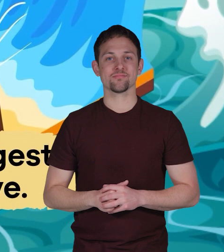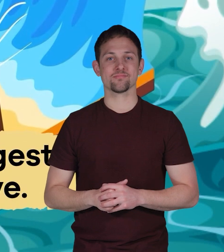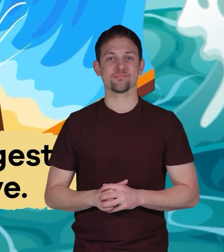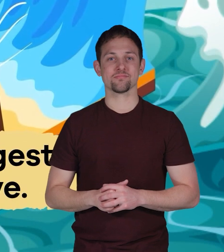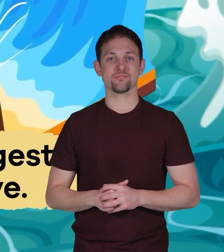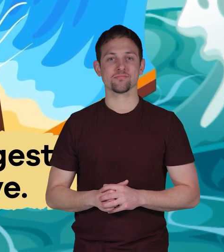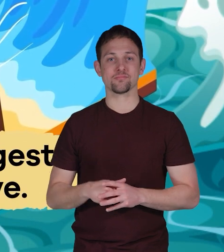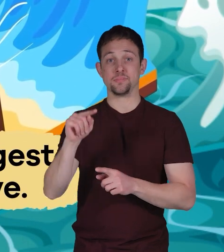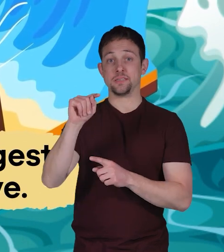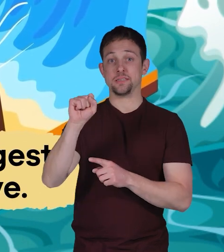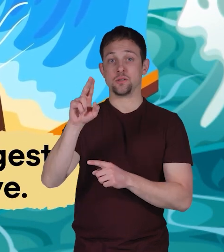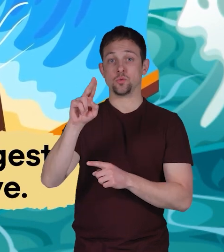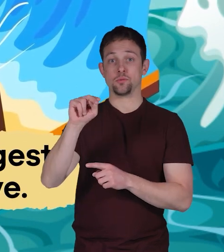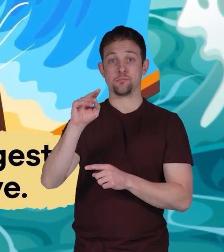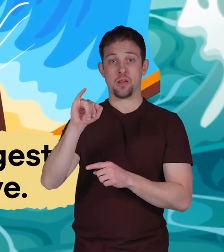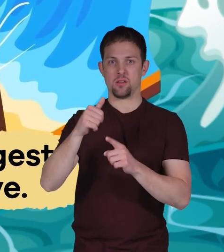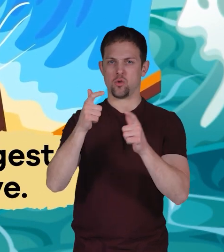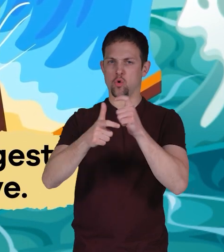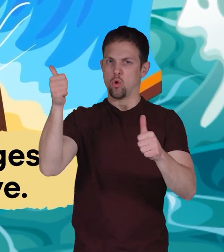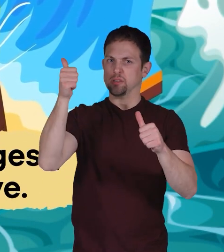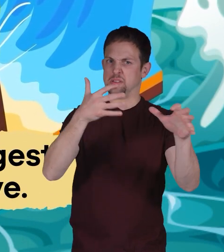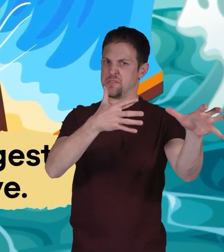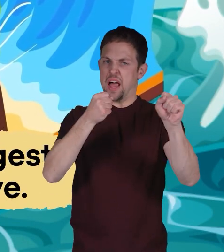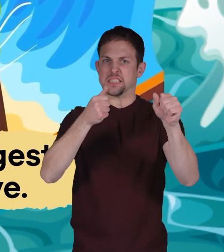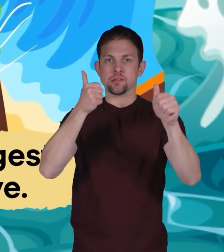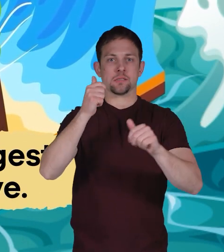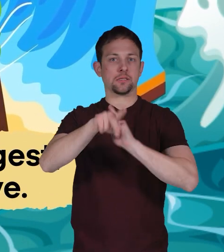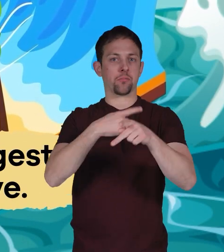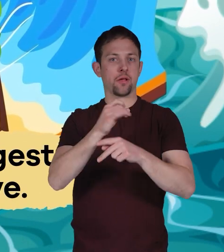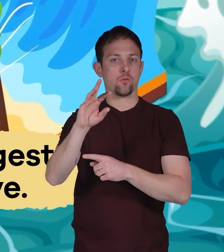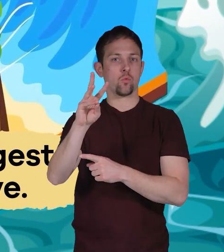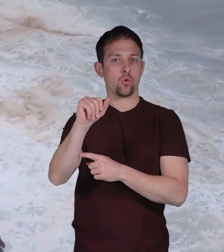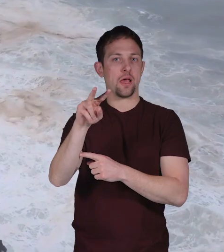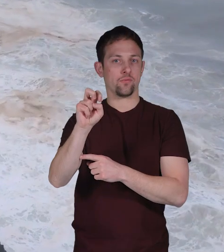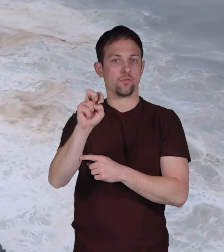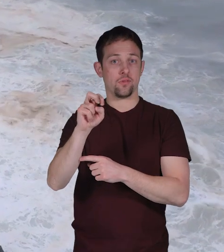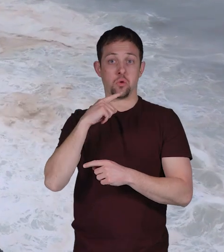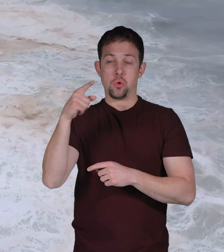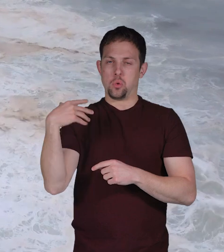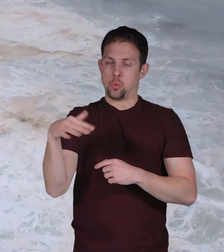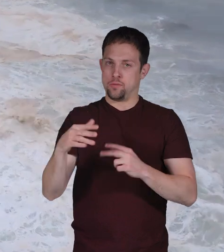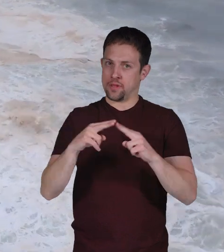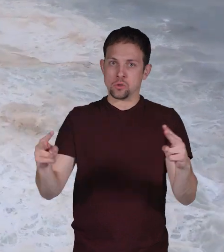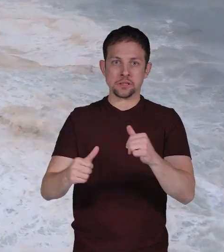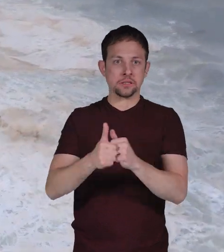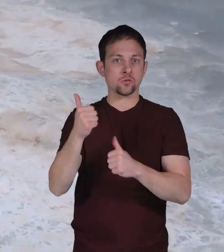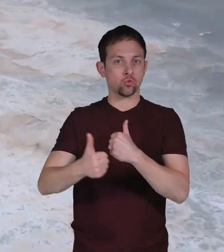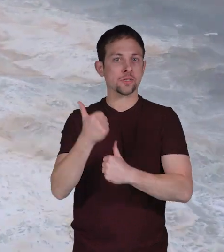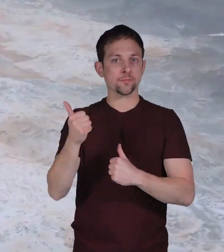Tsunamis are the largest, fastest type of wave, and by far the most dangerous.